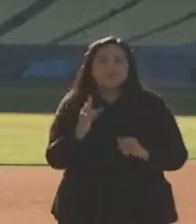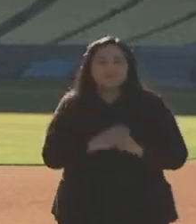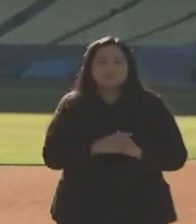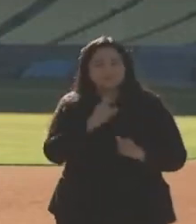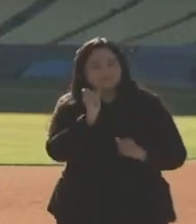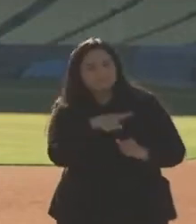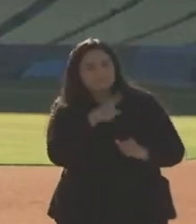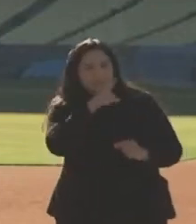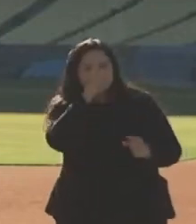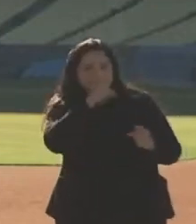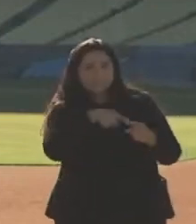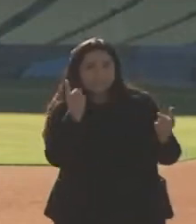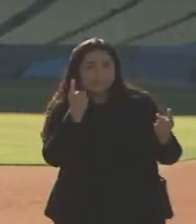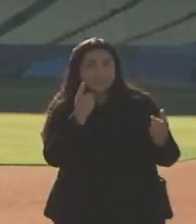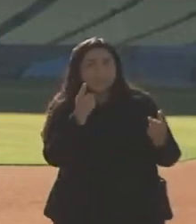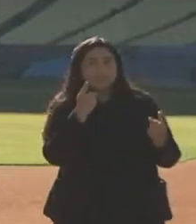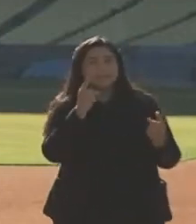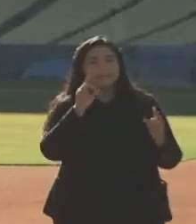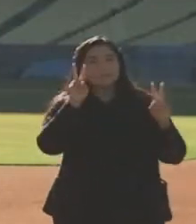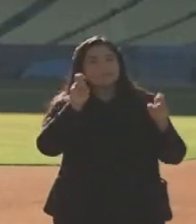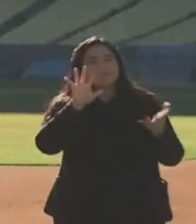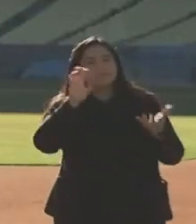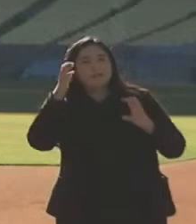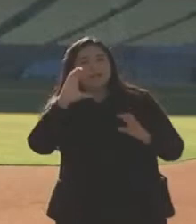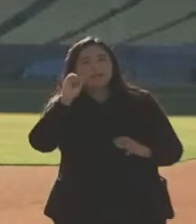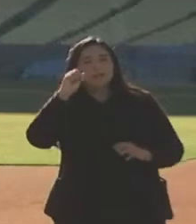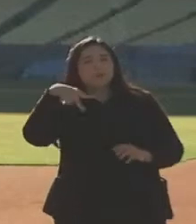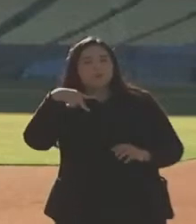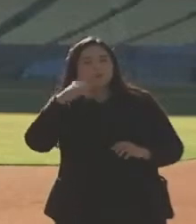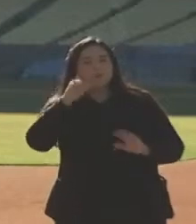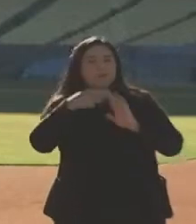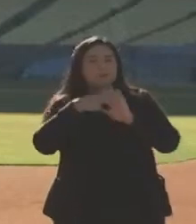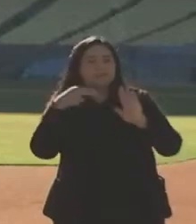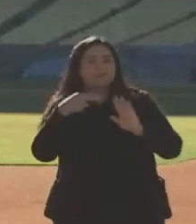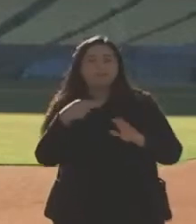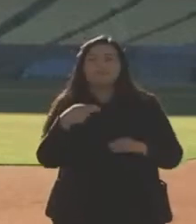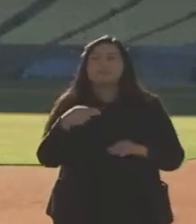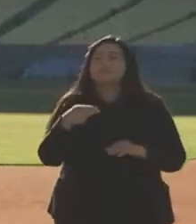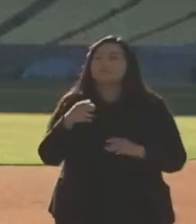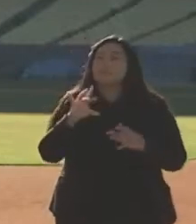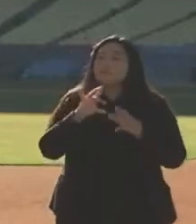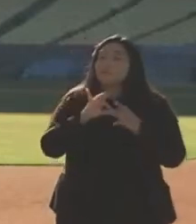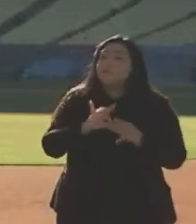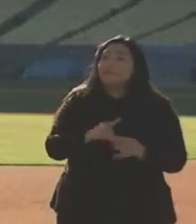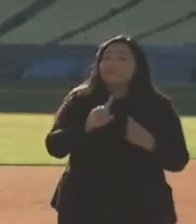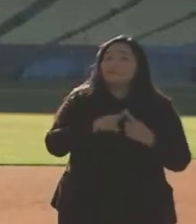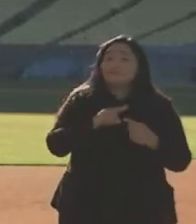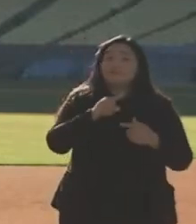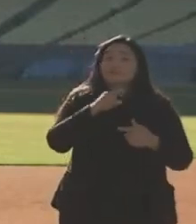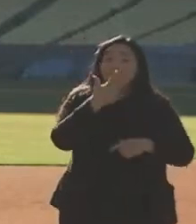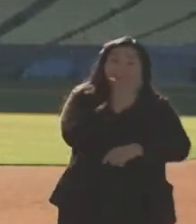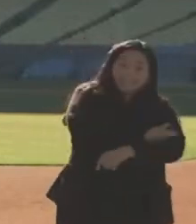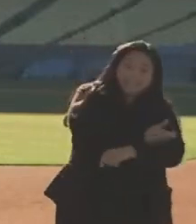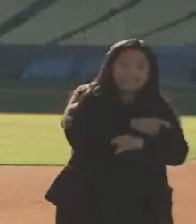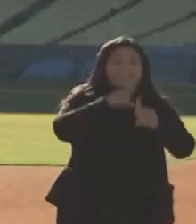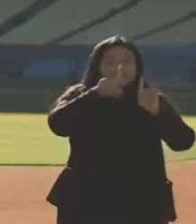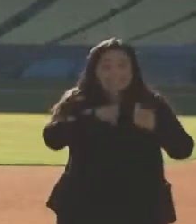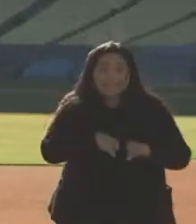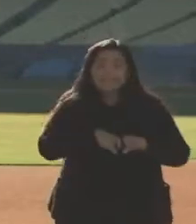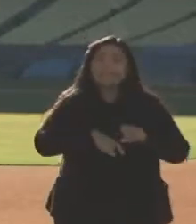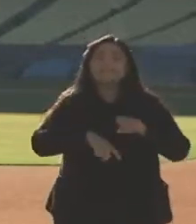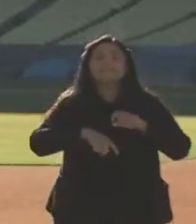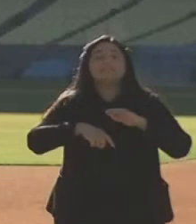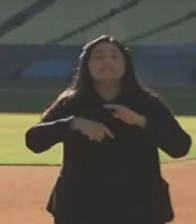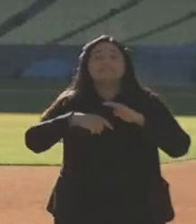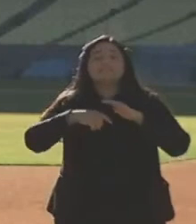characterization of it as a coup? As it relates to the issue of vaccinations, relates to the issue of testing, isolation and tracing,